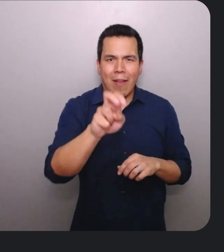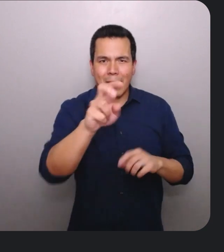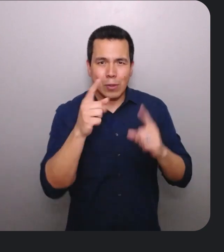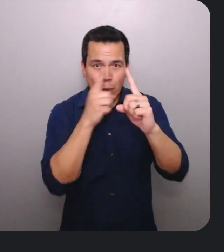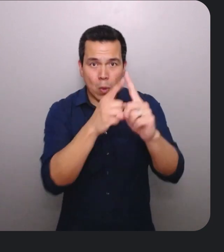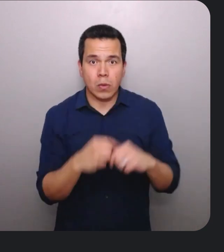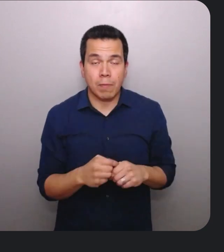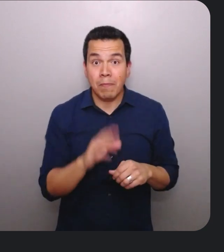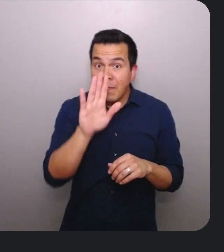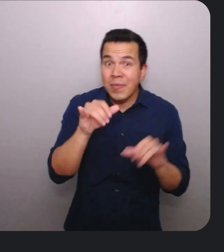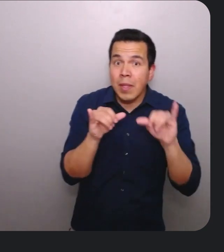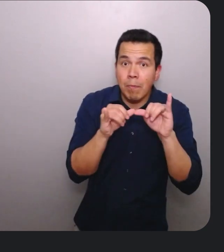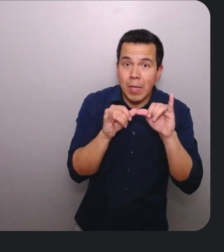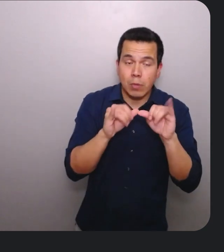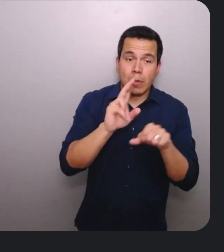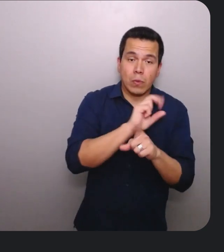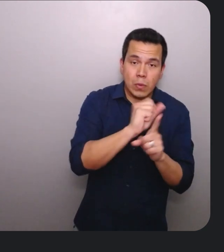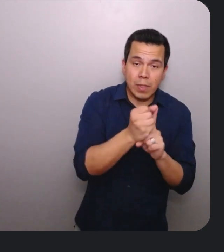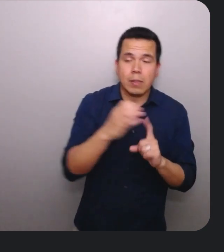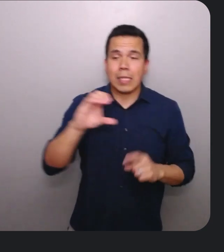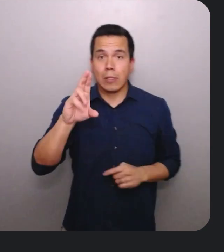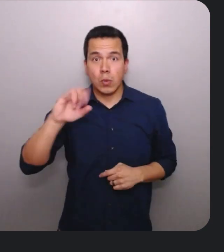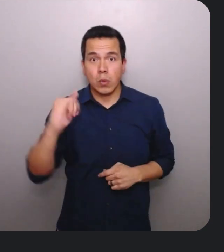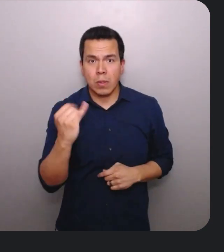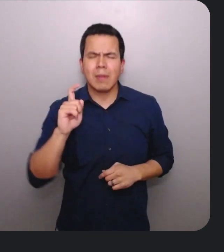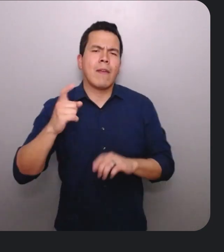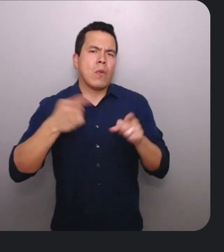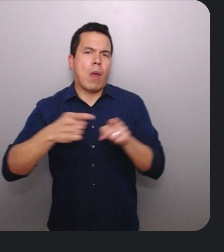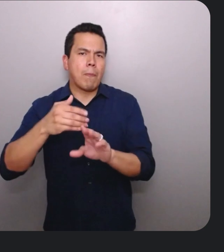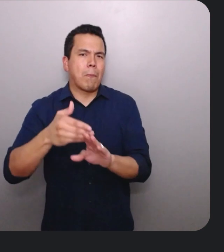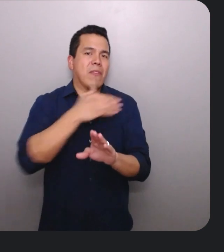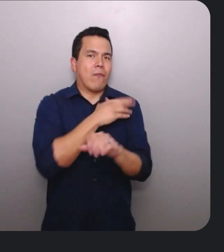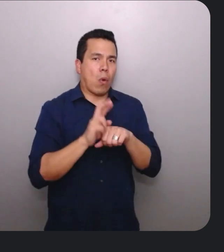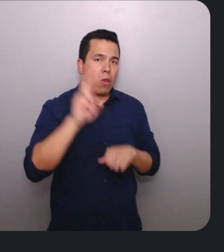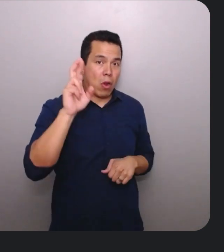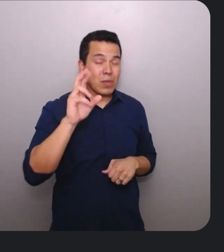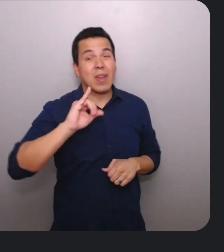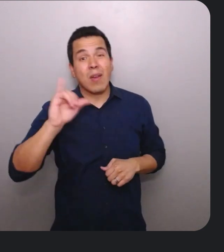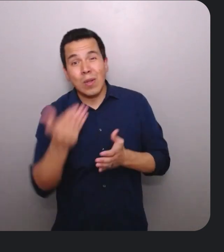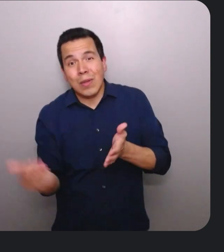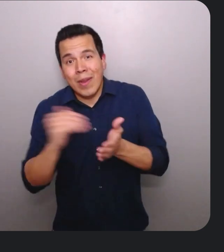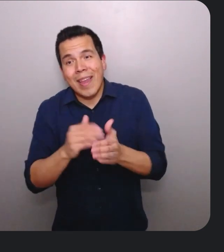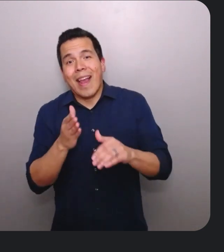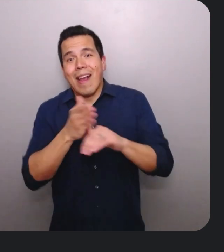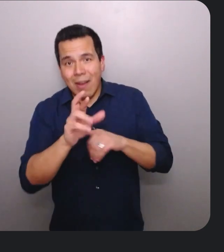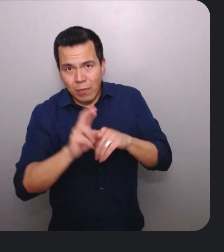Measurement of use cases and critical user journeys should be done before design or the product launch, and again afterwards as a